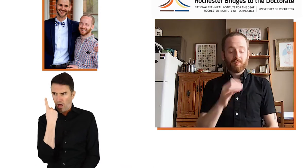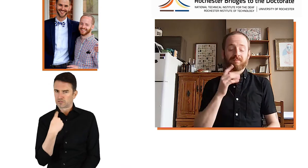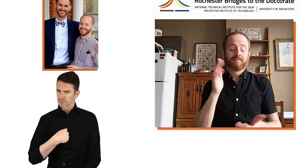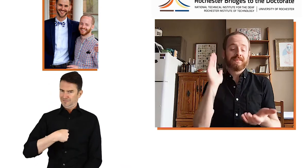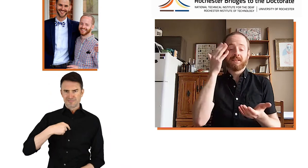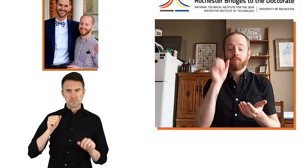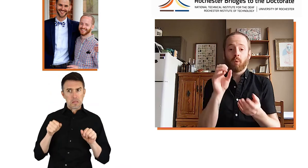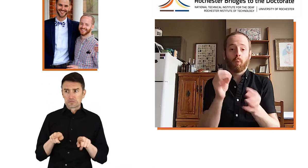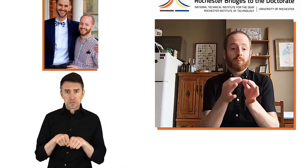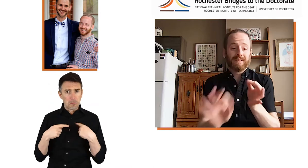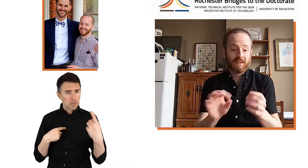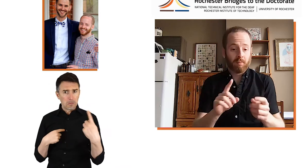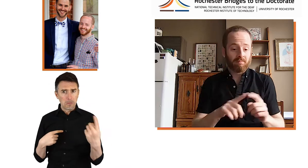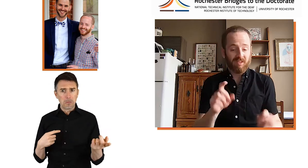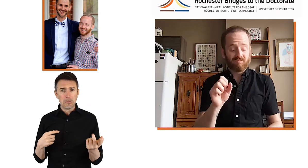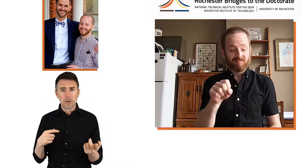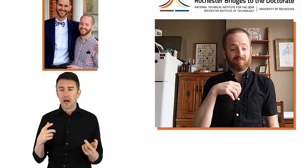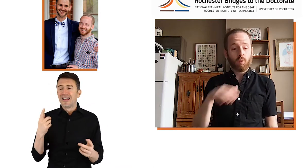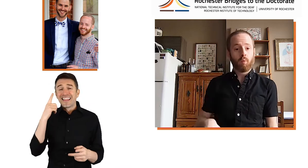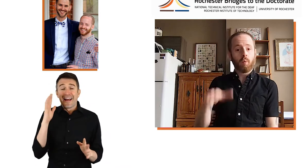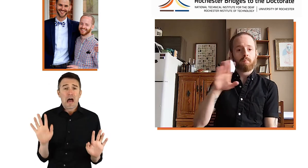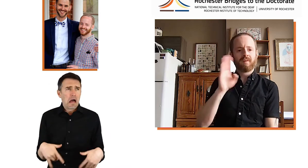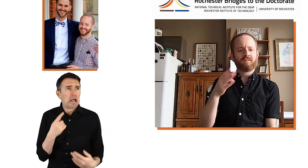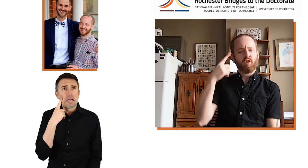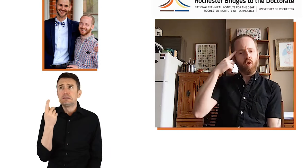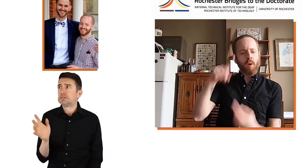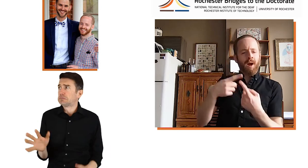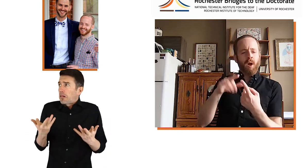And that led me to believe that I could do that too.